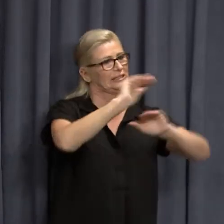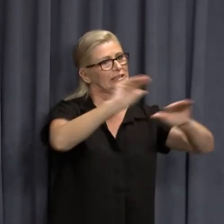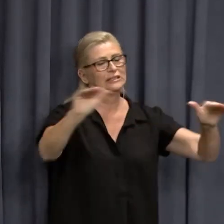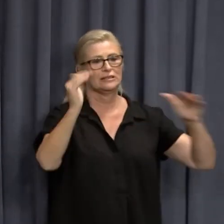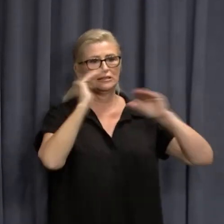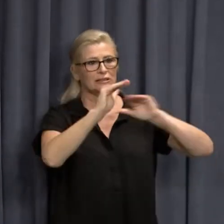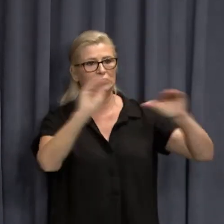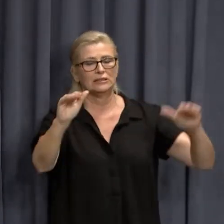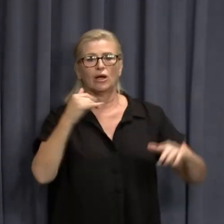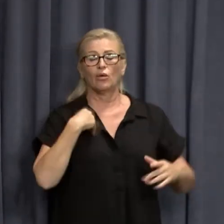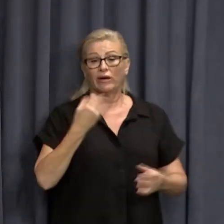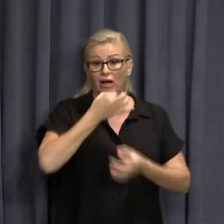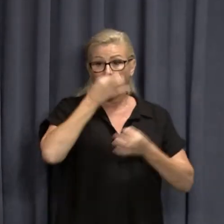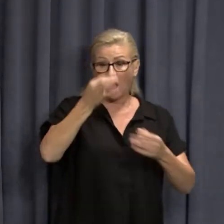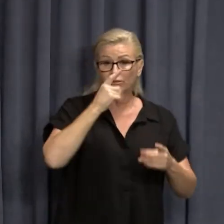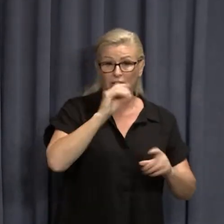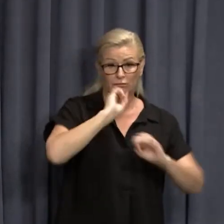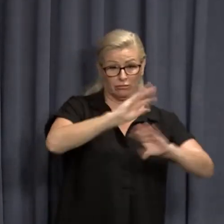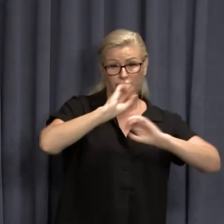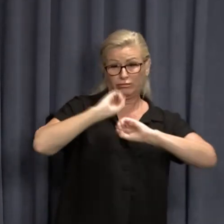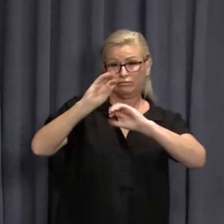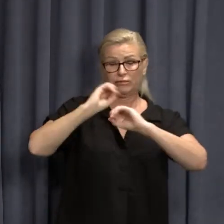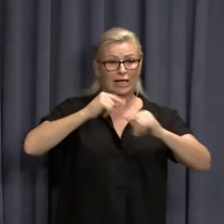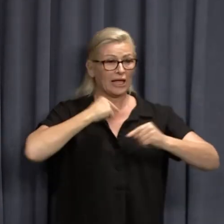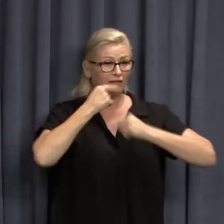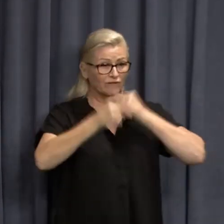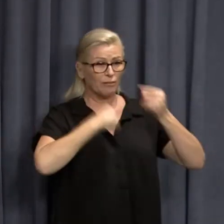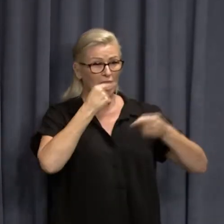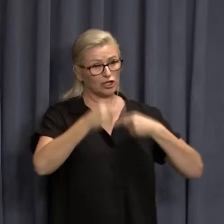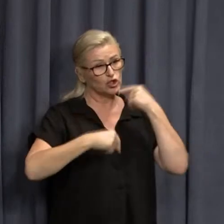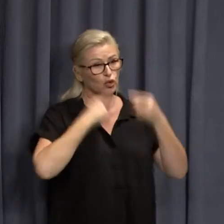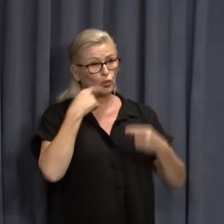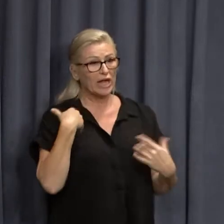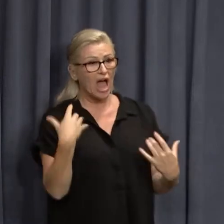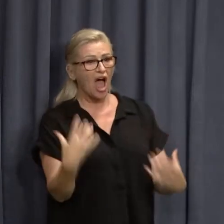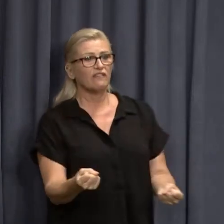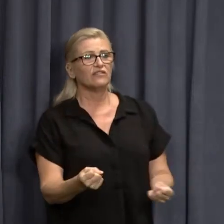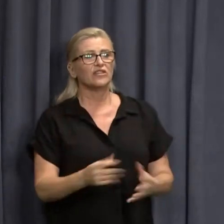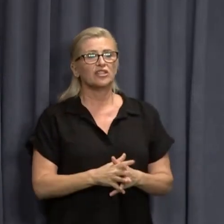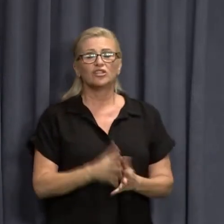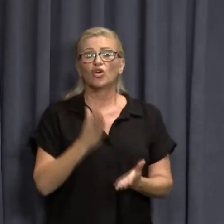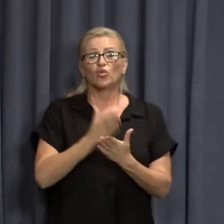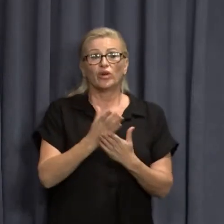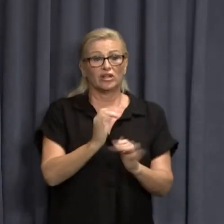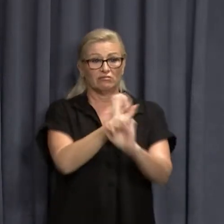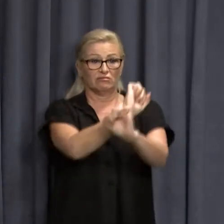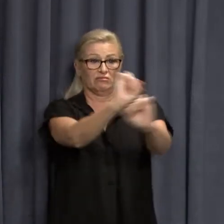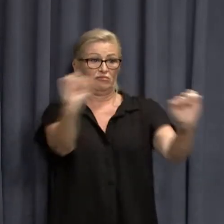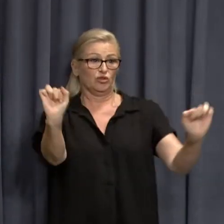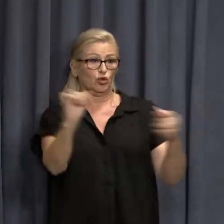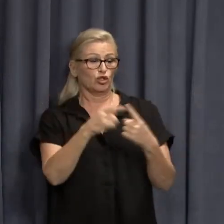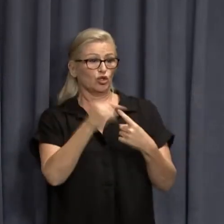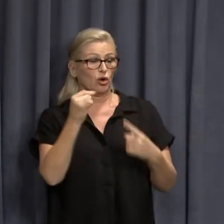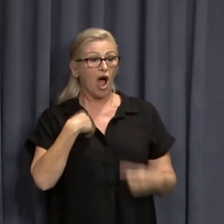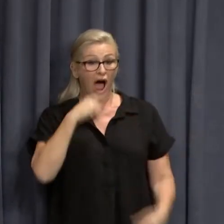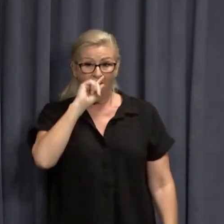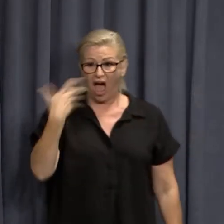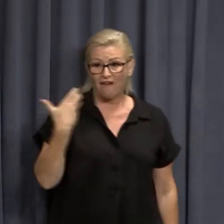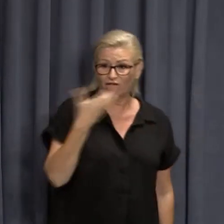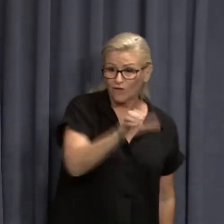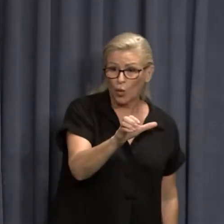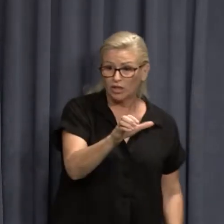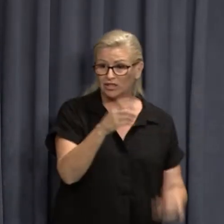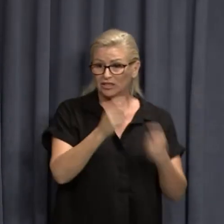of requests for people to get tested. I mean, you know, it's basically individual choice. I can't make people get tested.